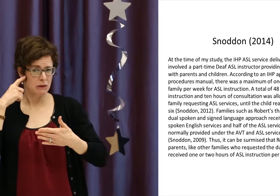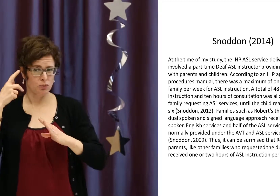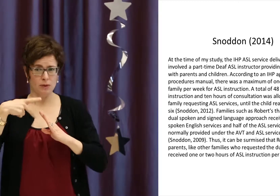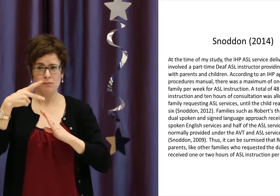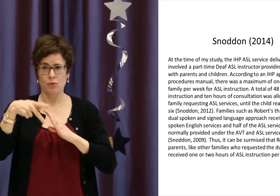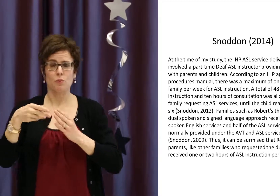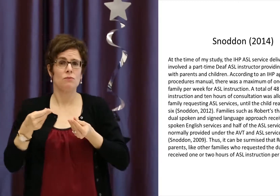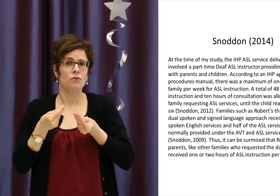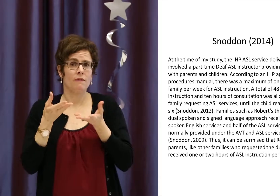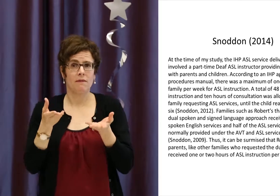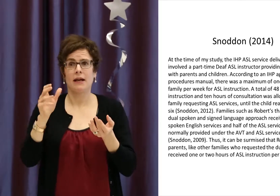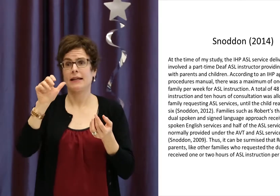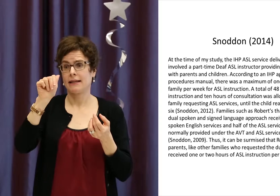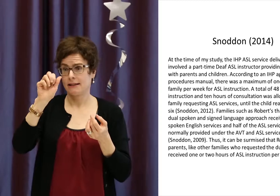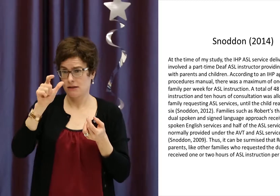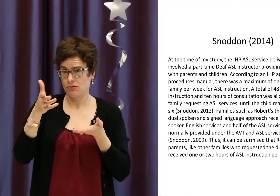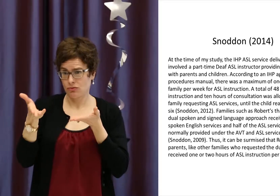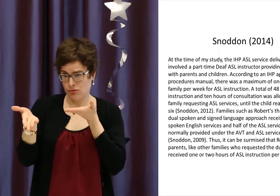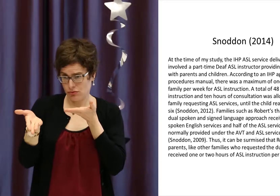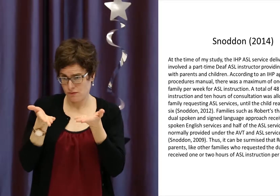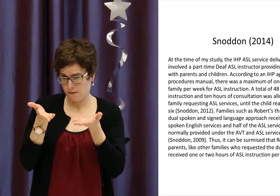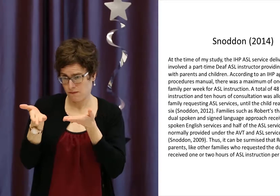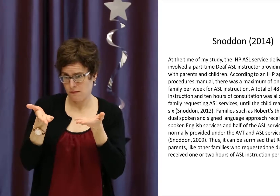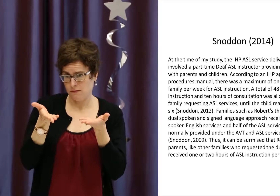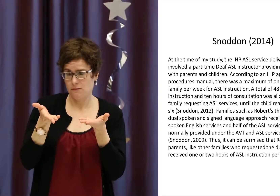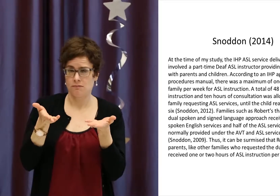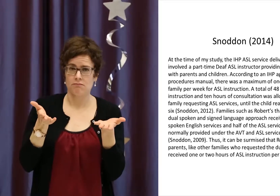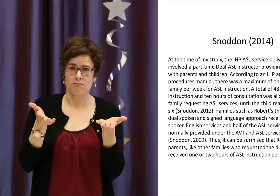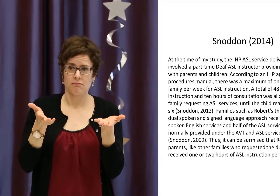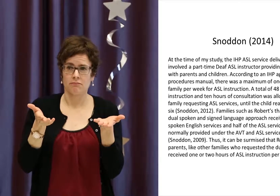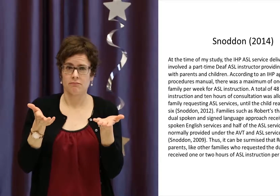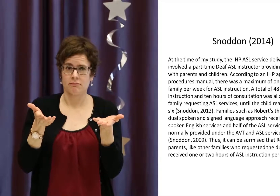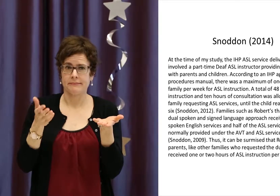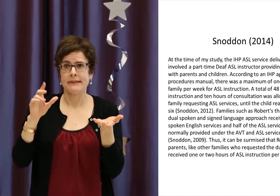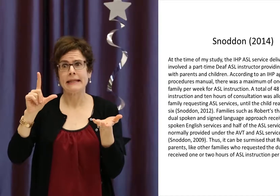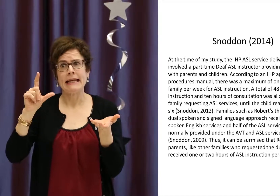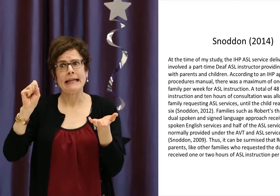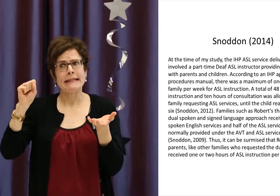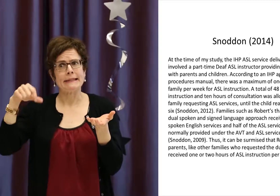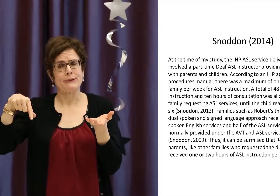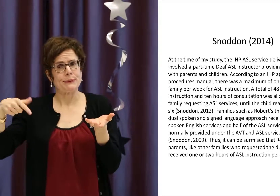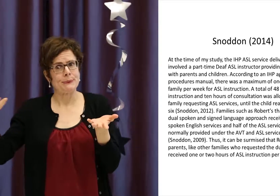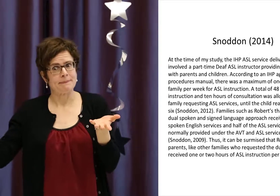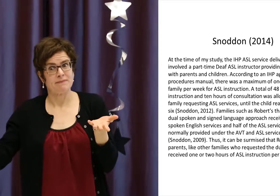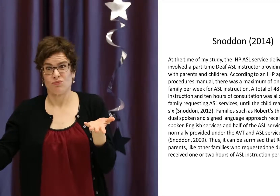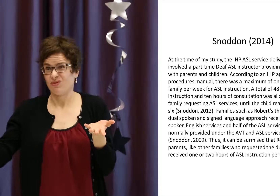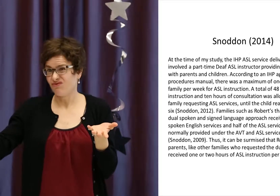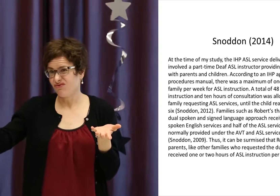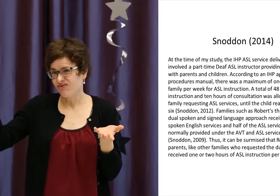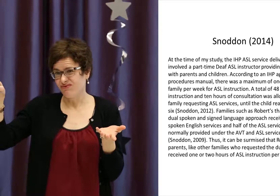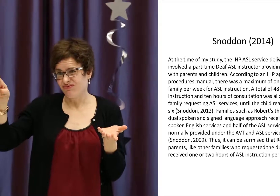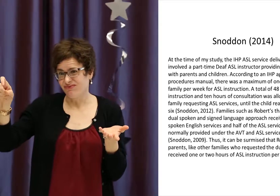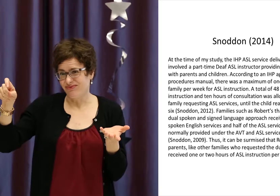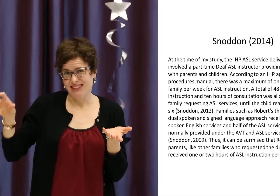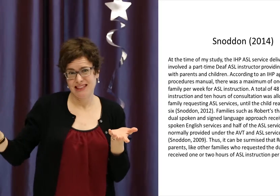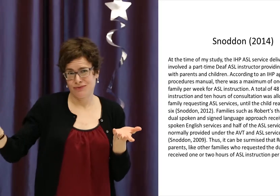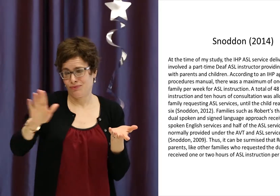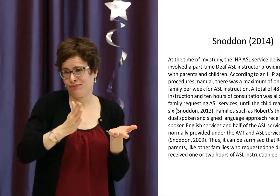In the province of Ontario, the Infant Hearing Screening Program, if you choose to receive ASL services, there